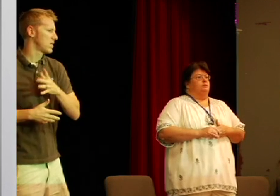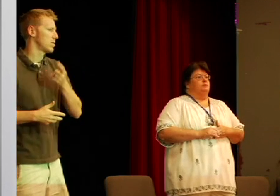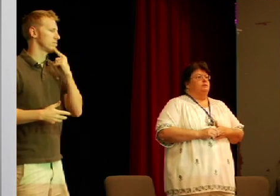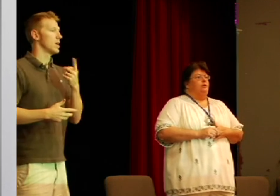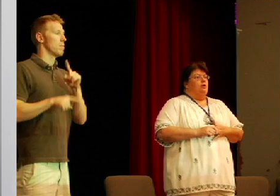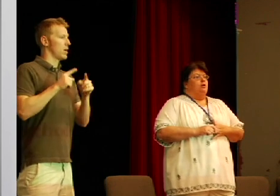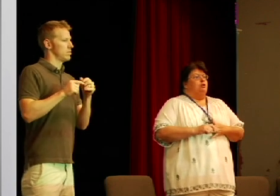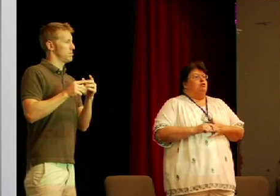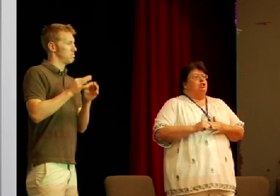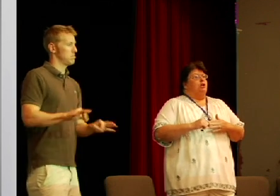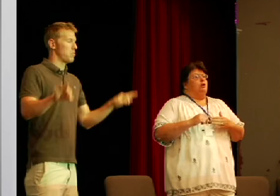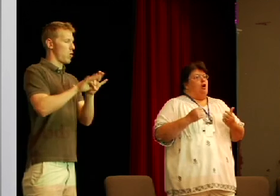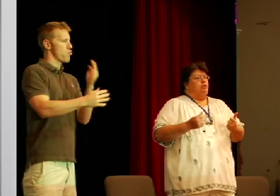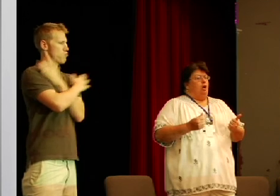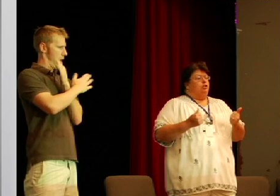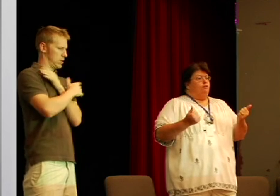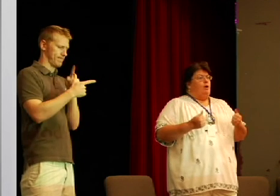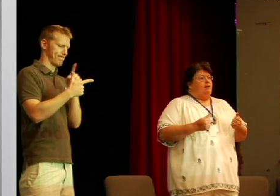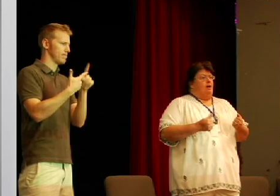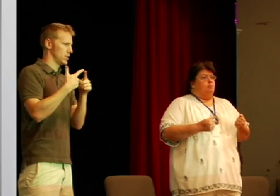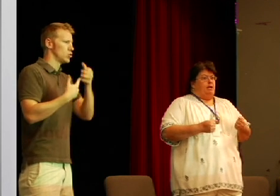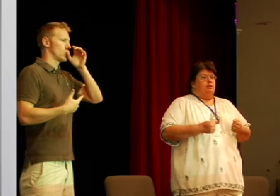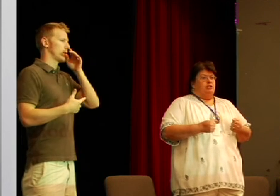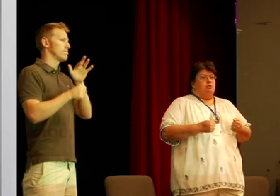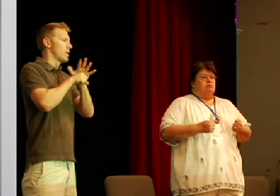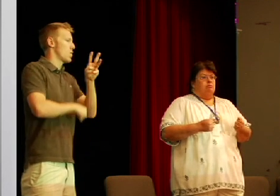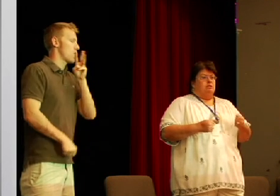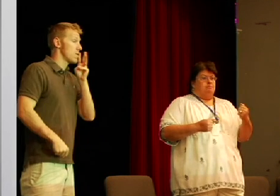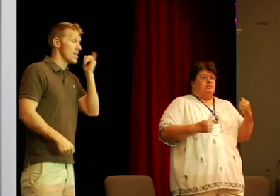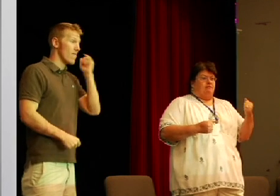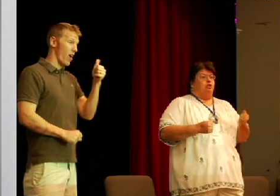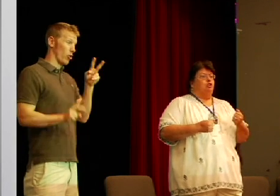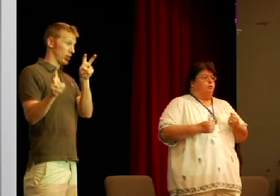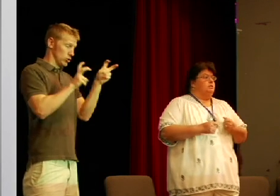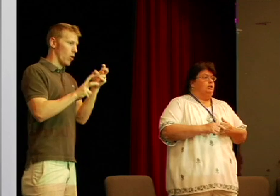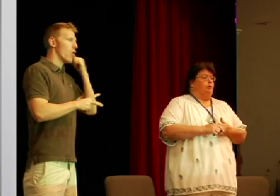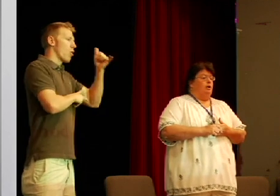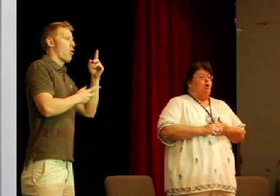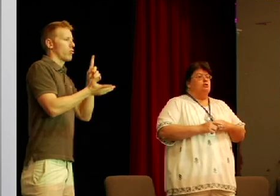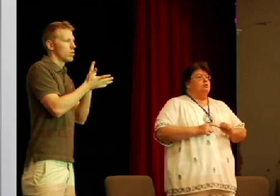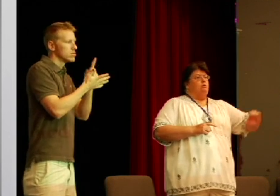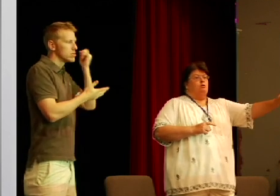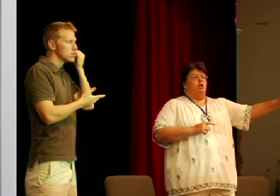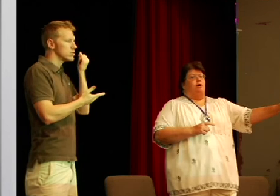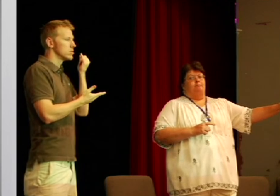you should call your doctor if you have other medical issues to see if the doctor wants to see you or not just don't go show up